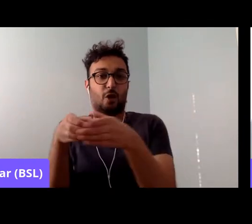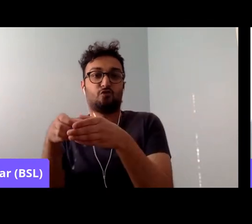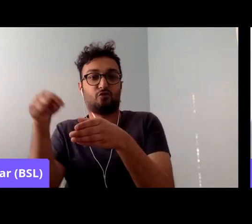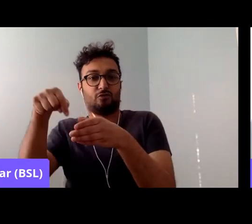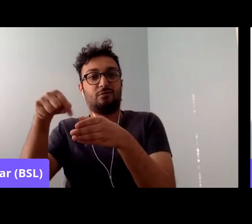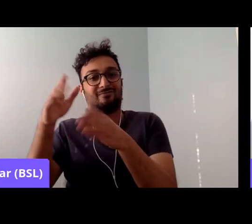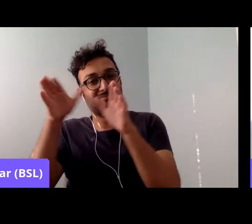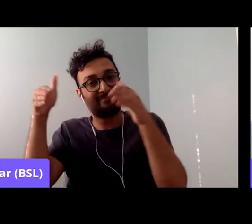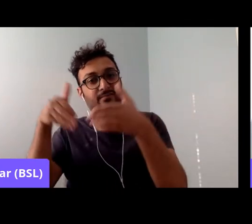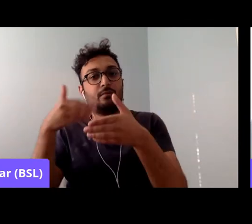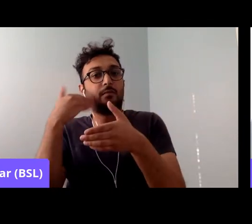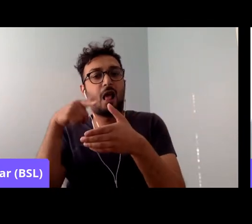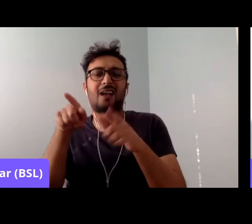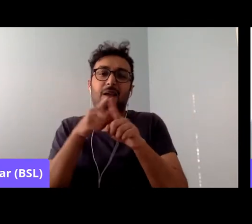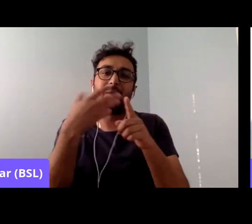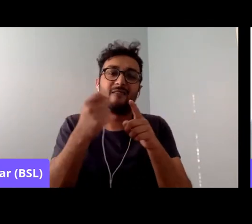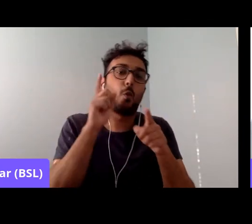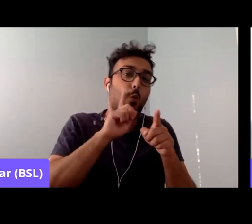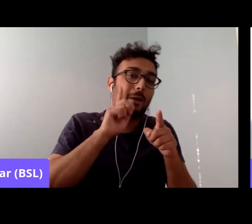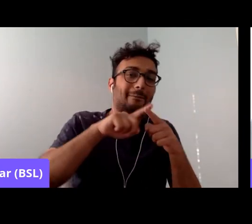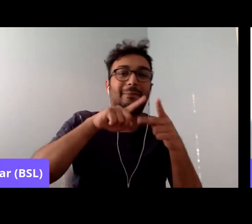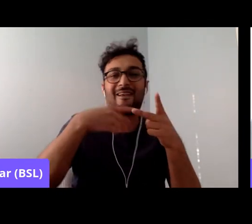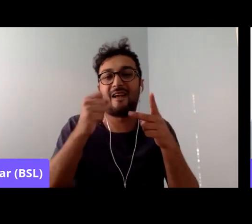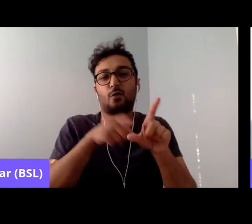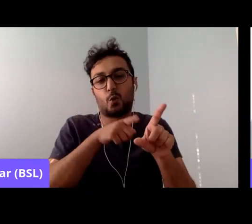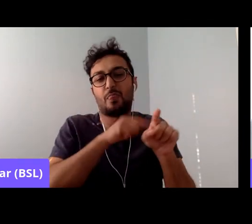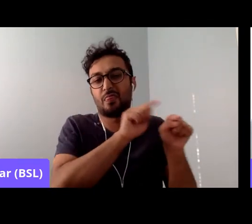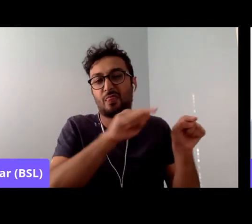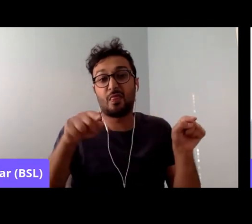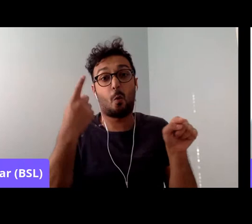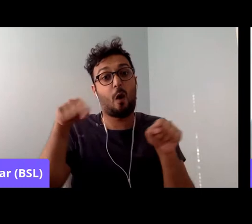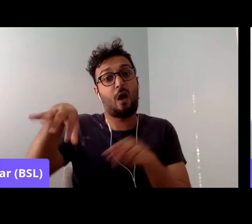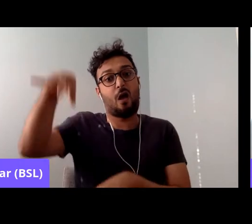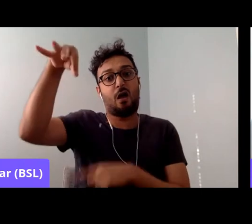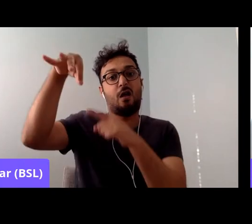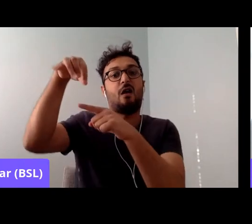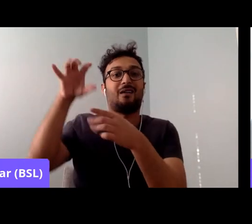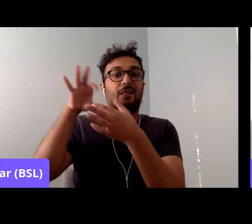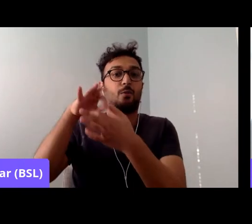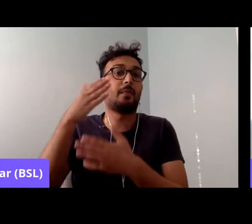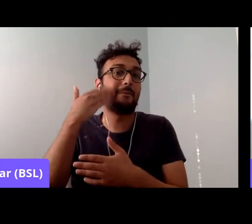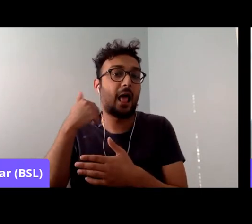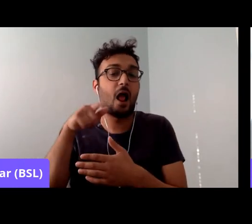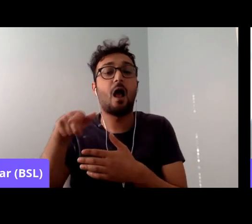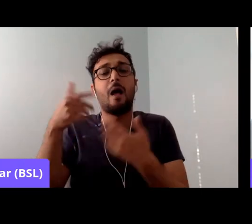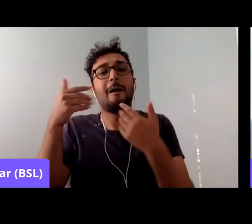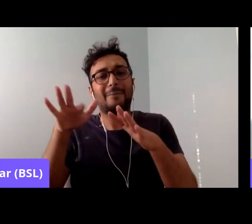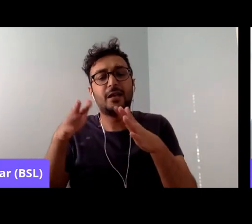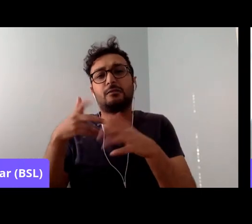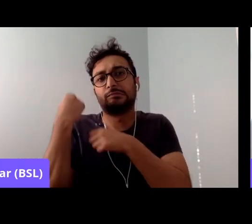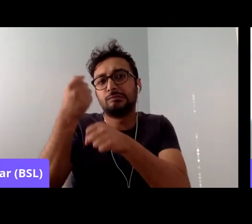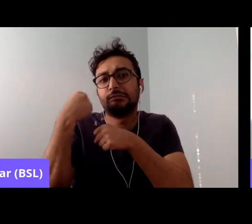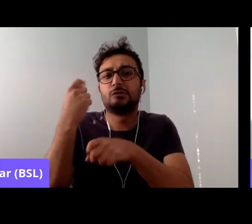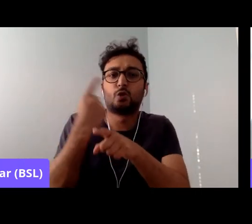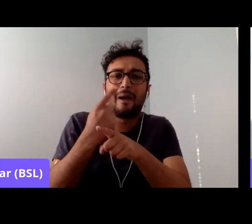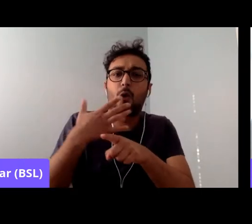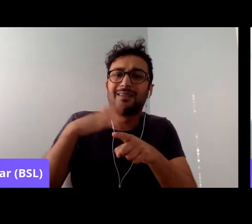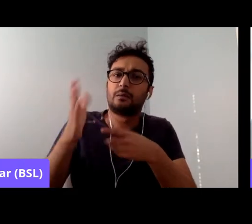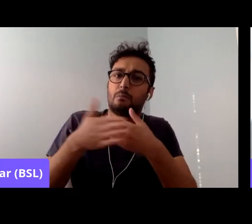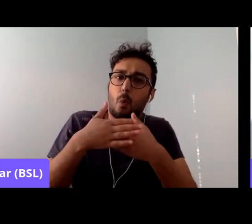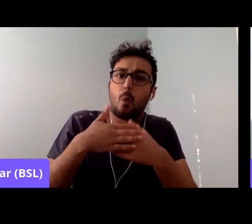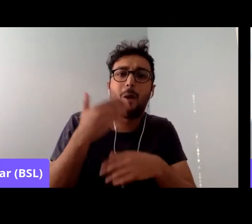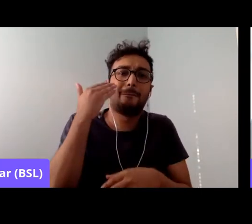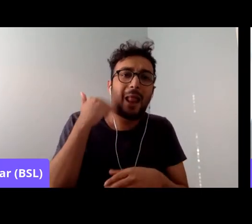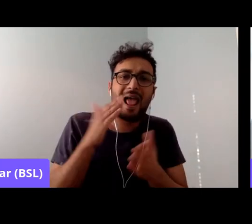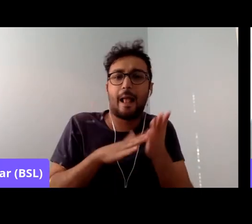sections. We also talked about the need for more black councillors and more black MPs. But it was really a campaign about racial